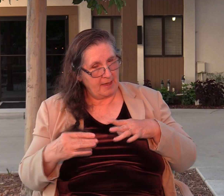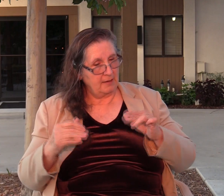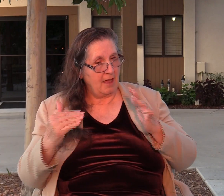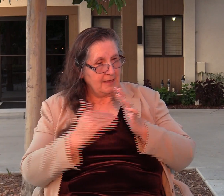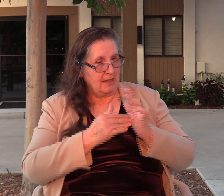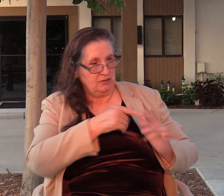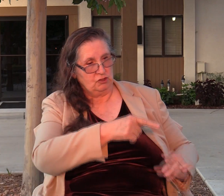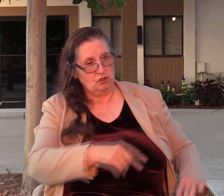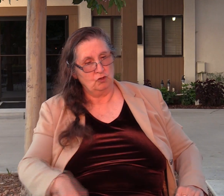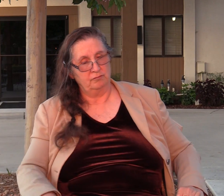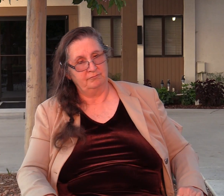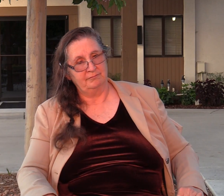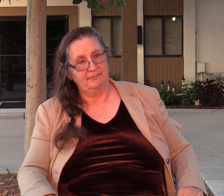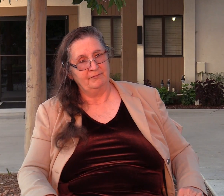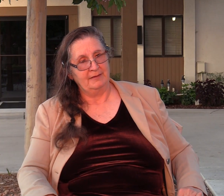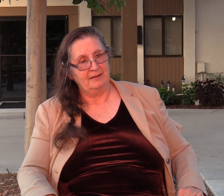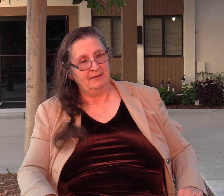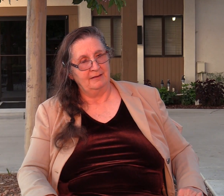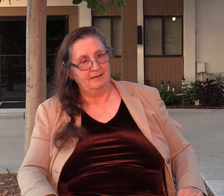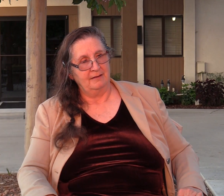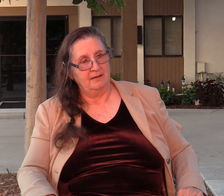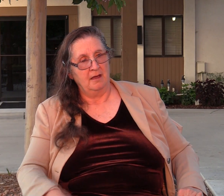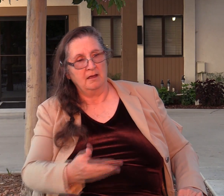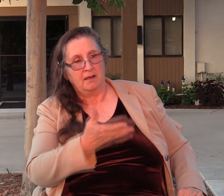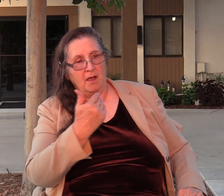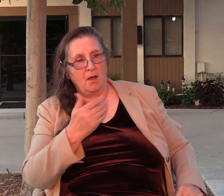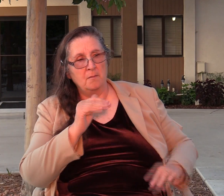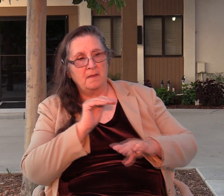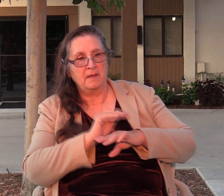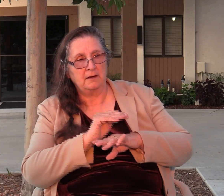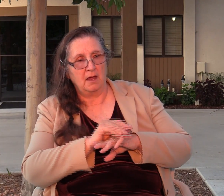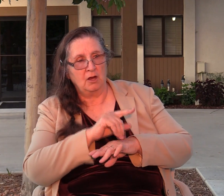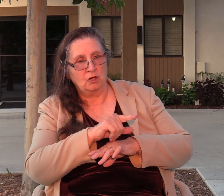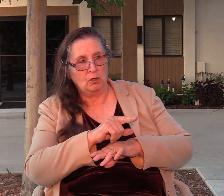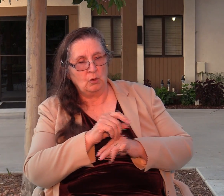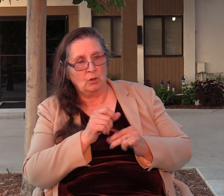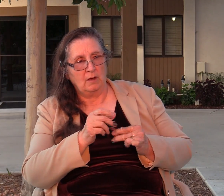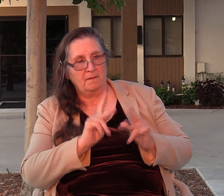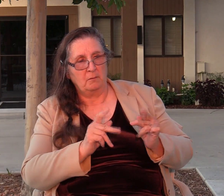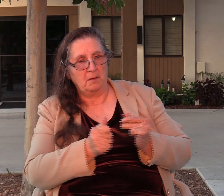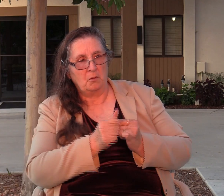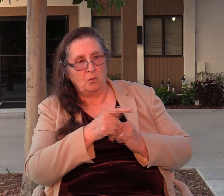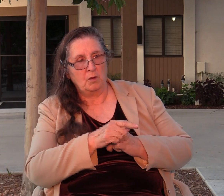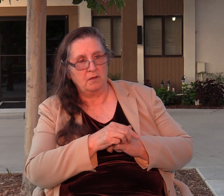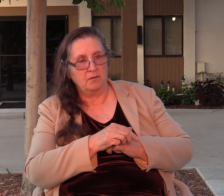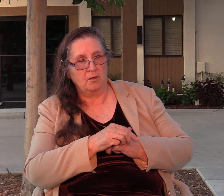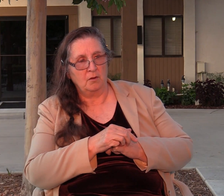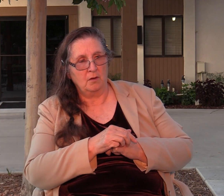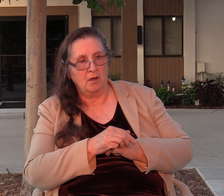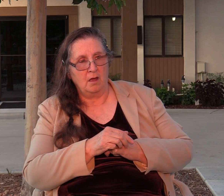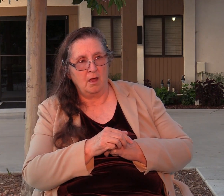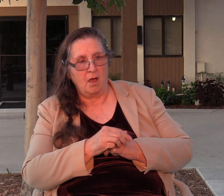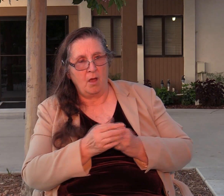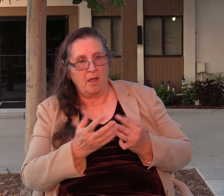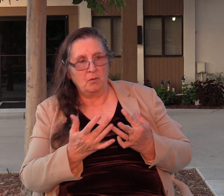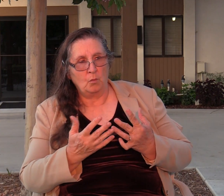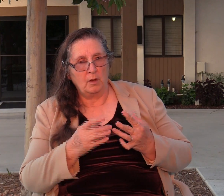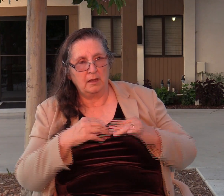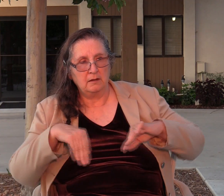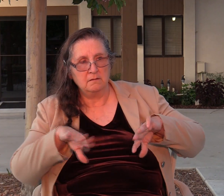Now therefore, get up by night, you and the people who are with you and lie and wait in the field. And it shall be as